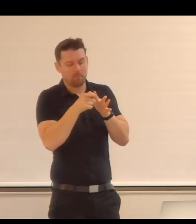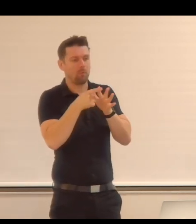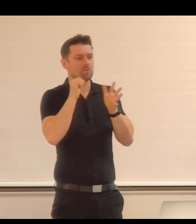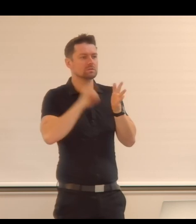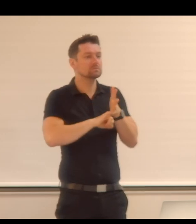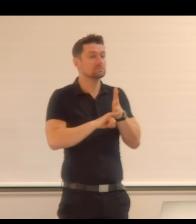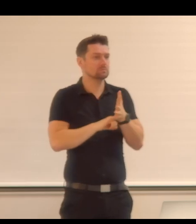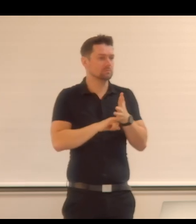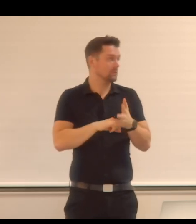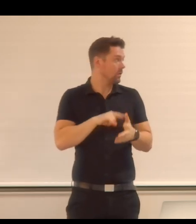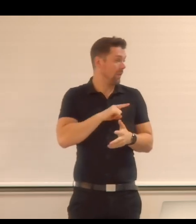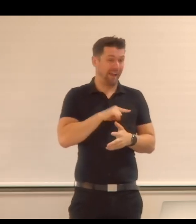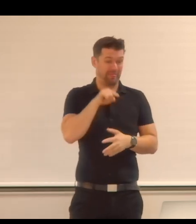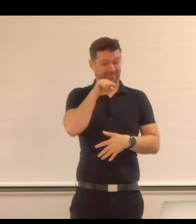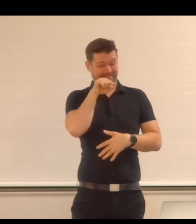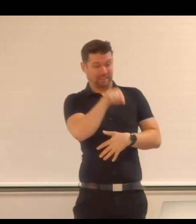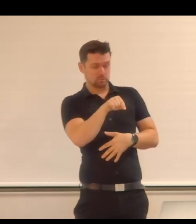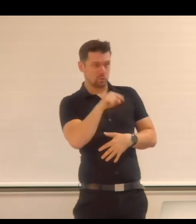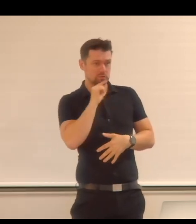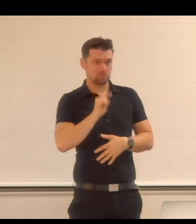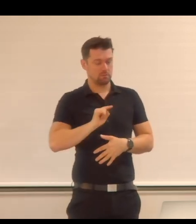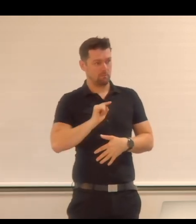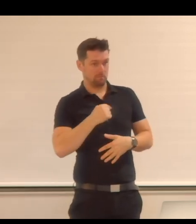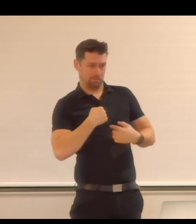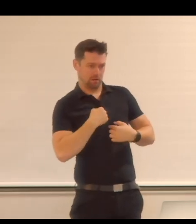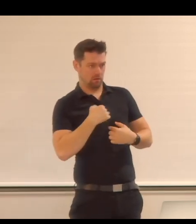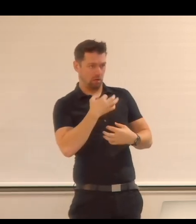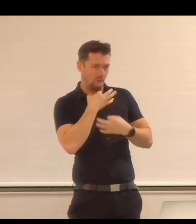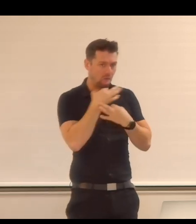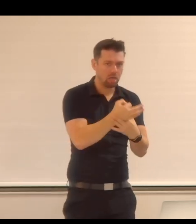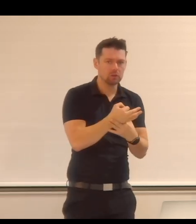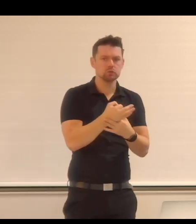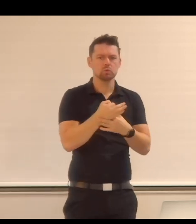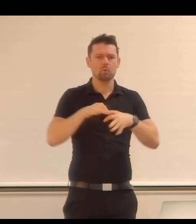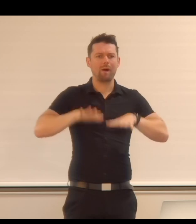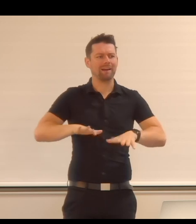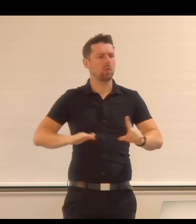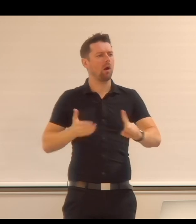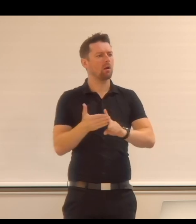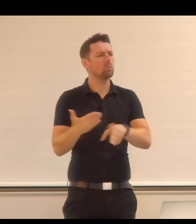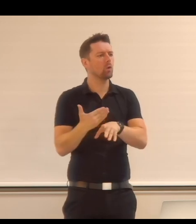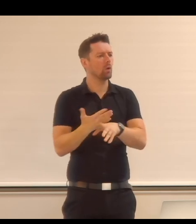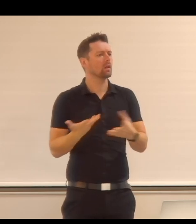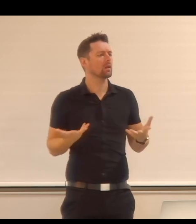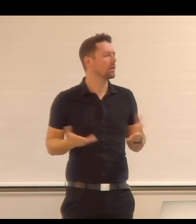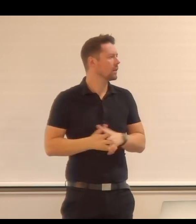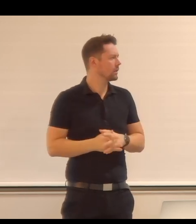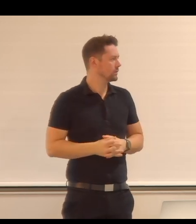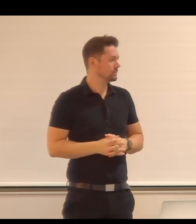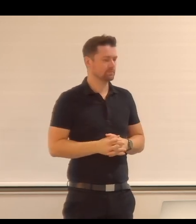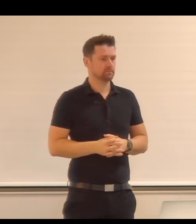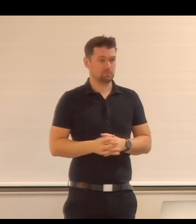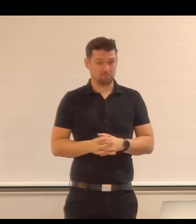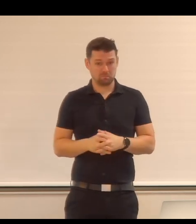things were born for me. This is how I got into the analog world. It was because, uh, Chloe and the whole team of ASCAPIOS put